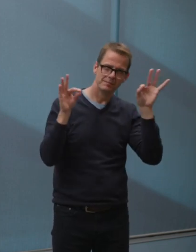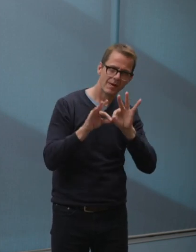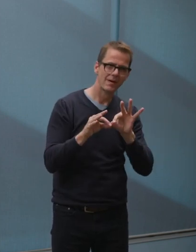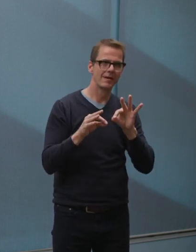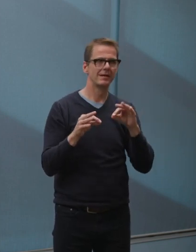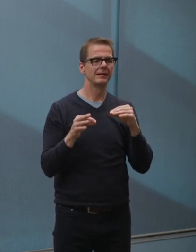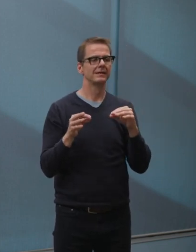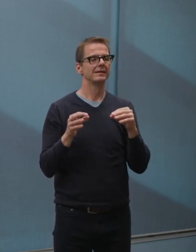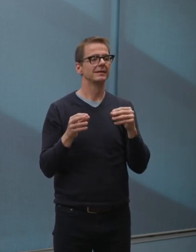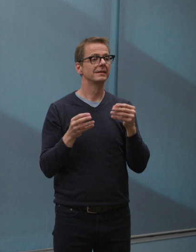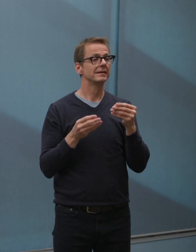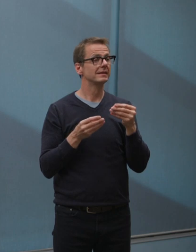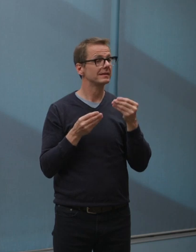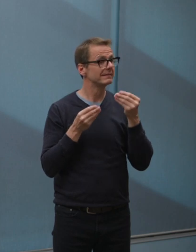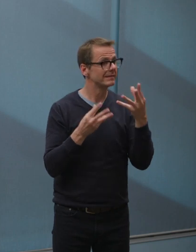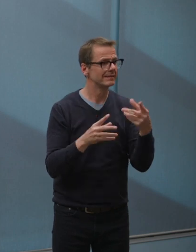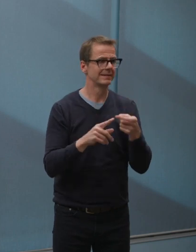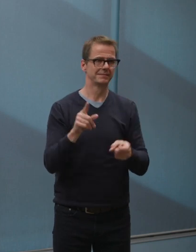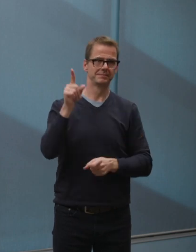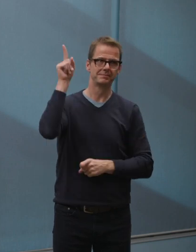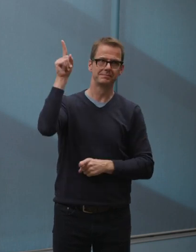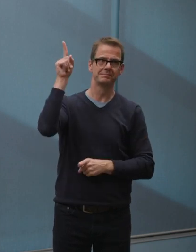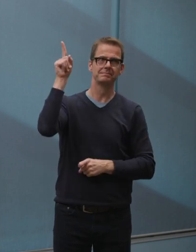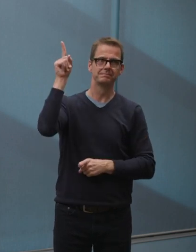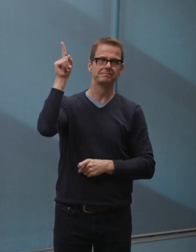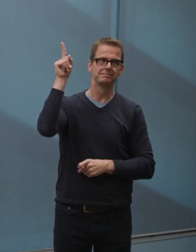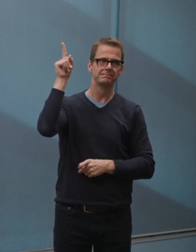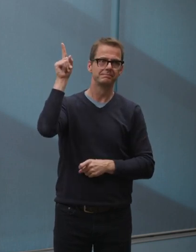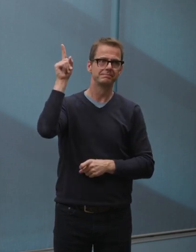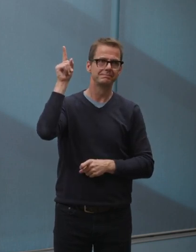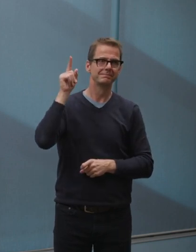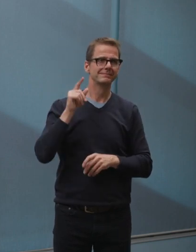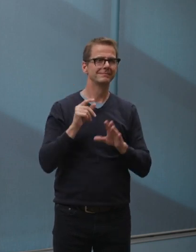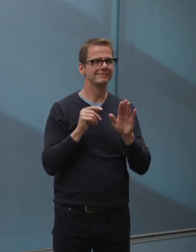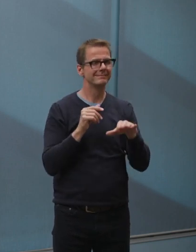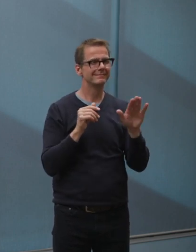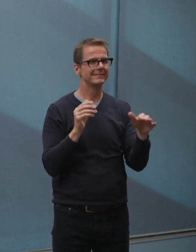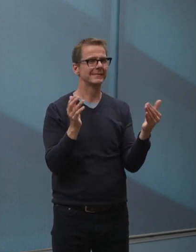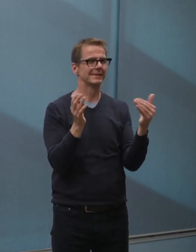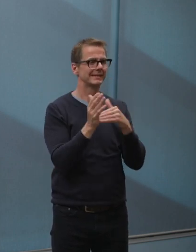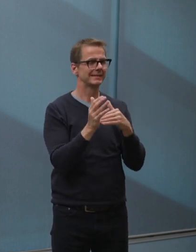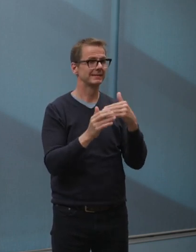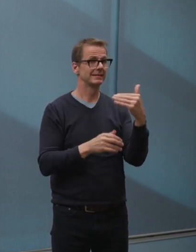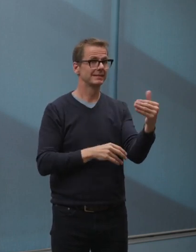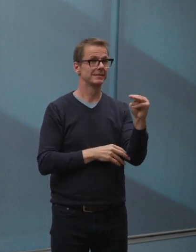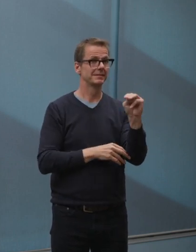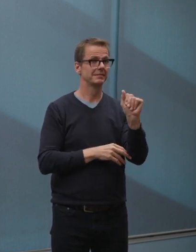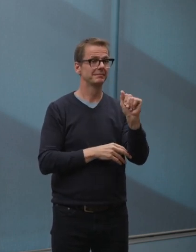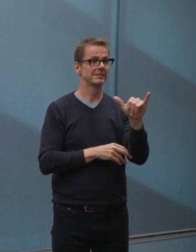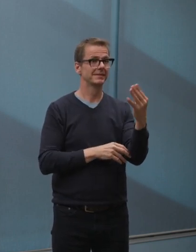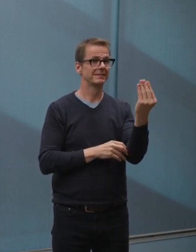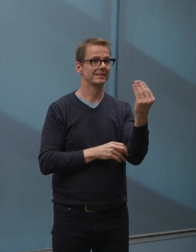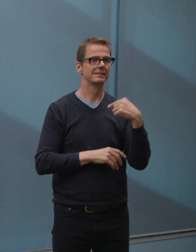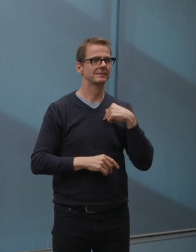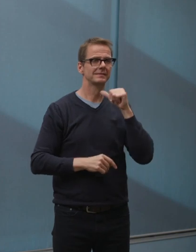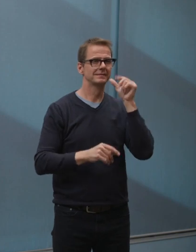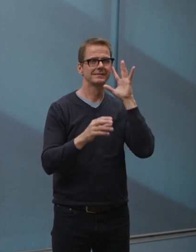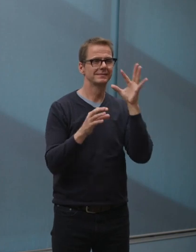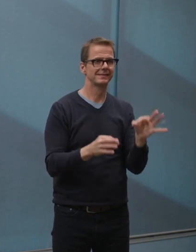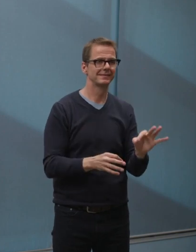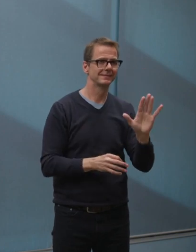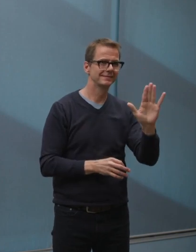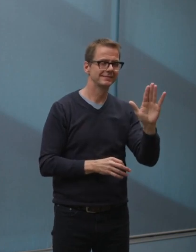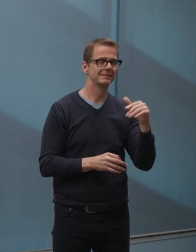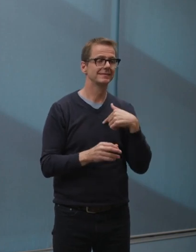would be, you know, deference to their timeline based on the information that they have. If we can't have that guidance and can't have that